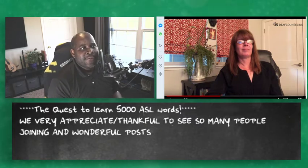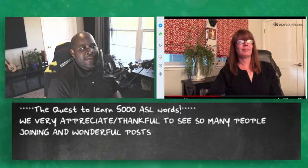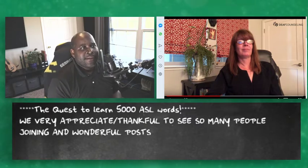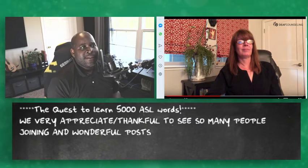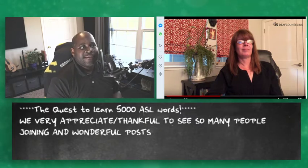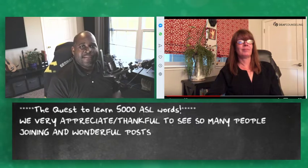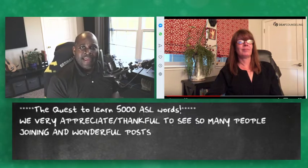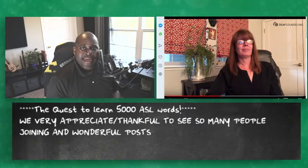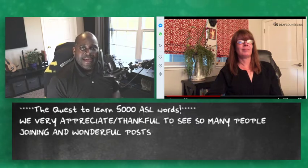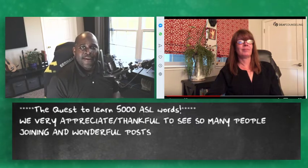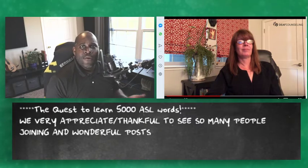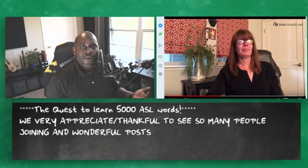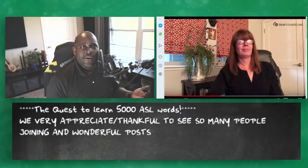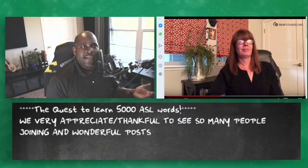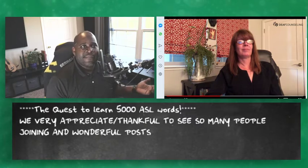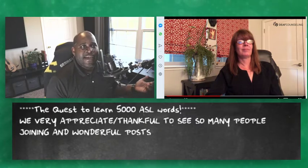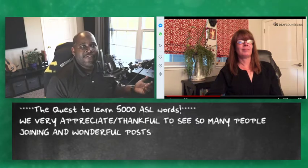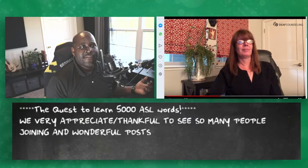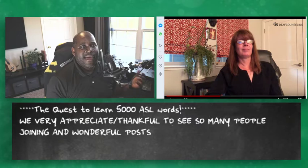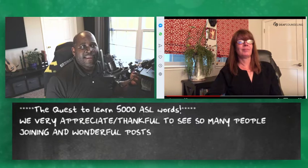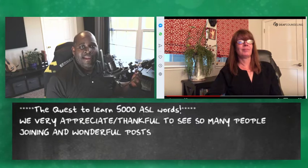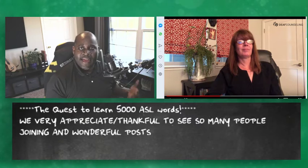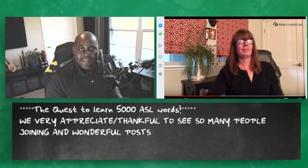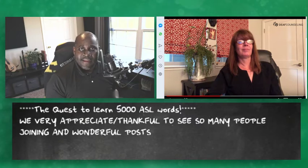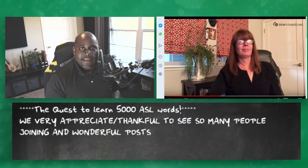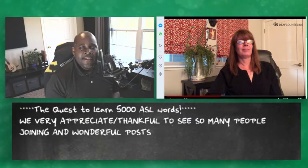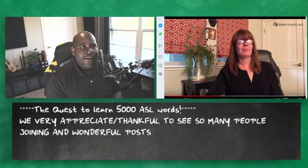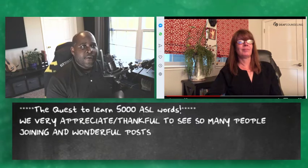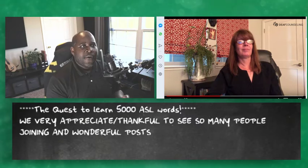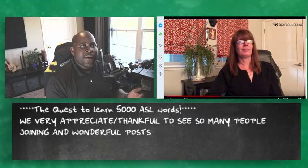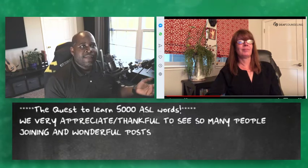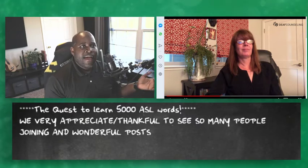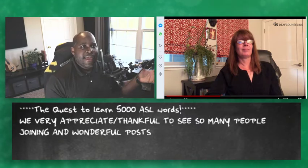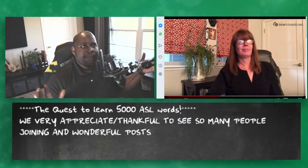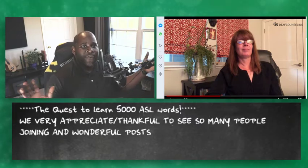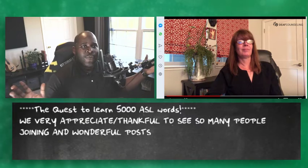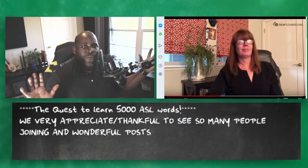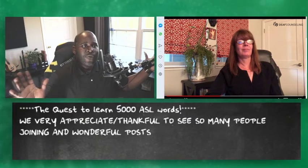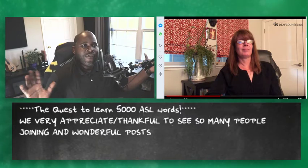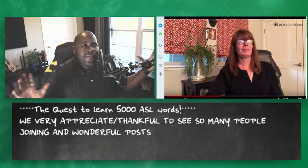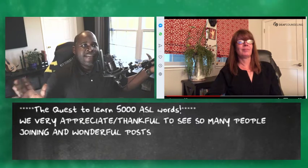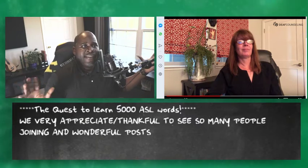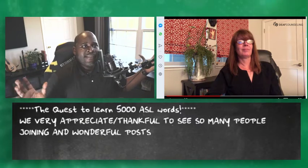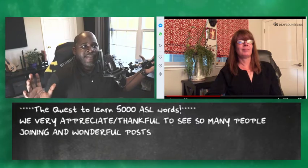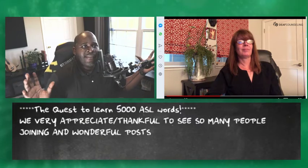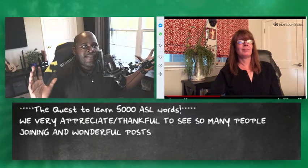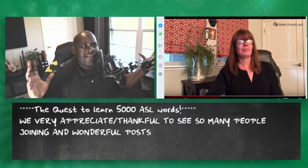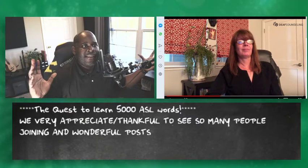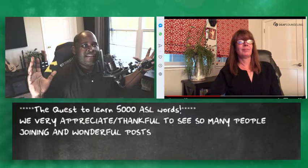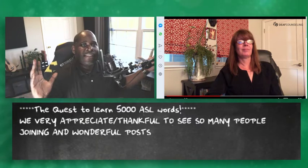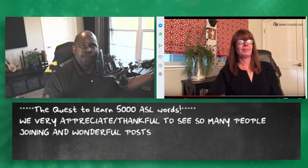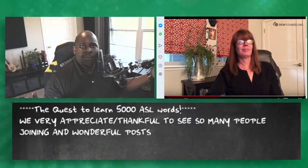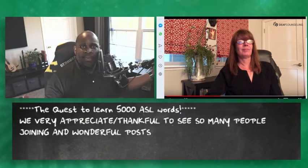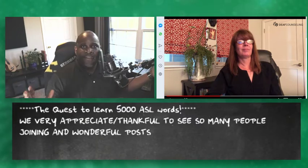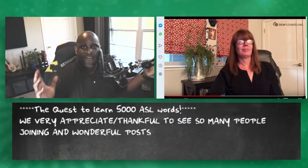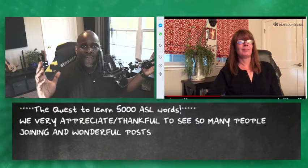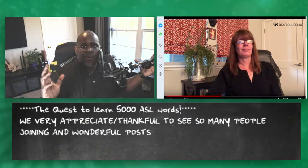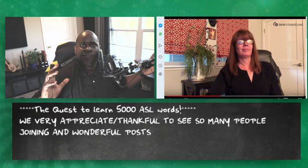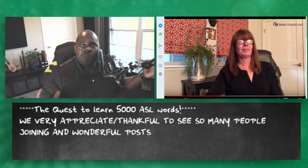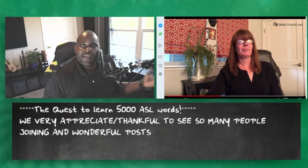slang or if I just had an accent or if I structure my sentences differently to express